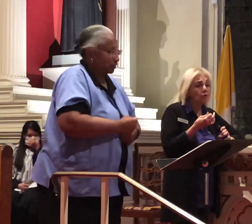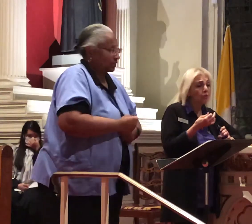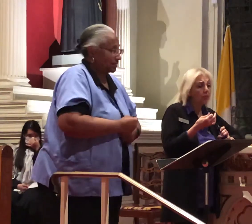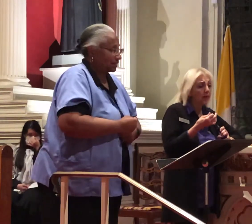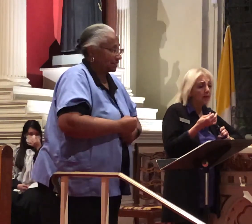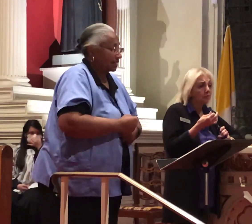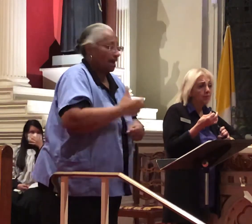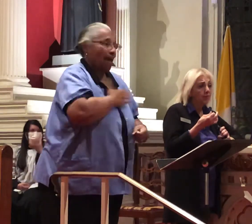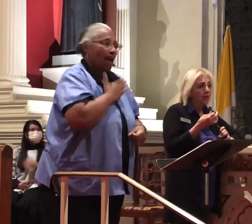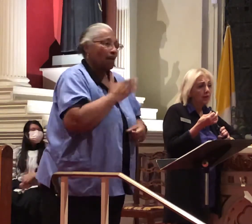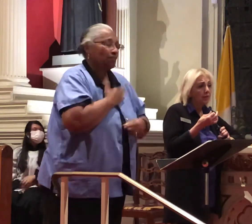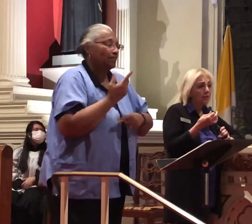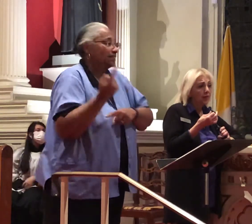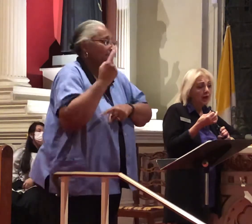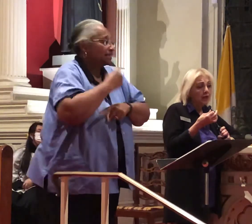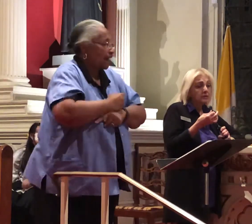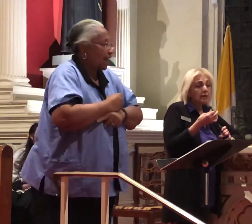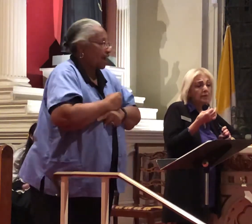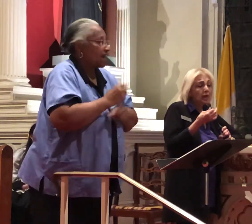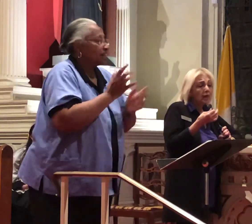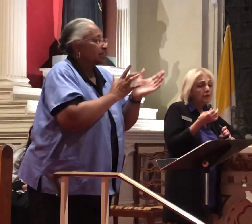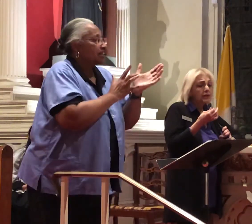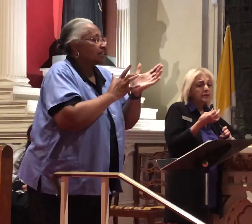happy day of the Assumption